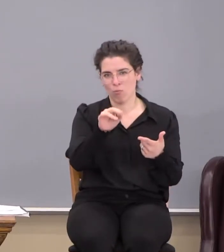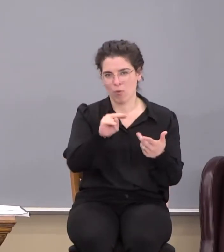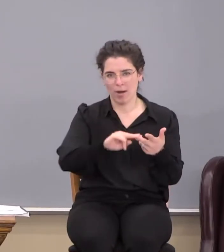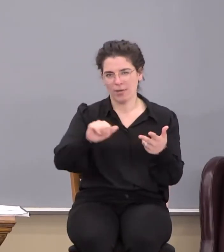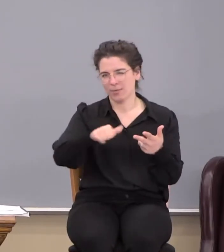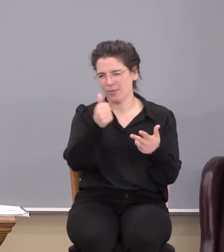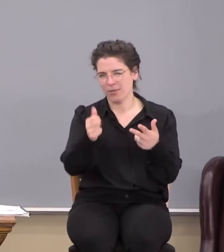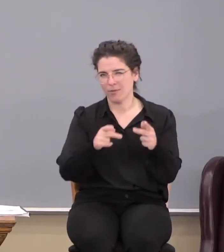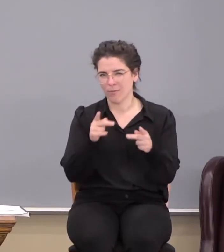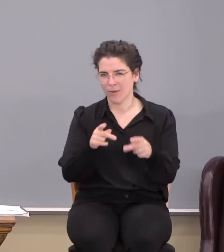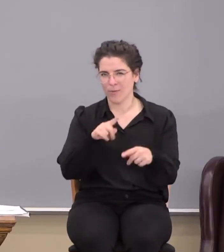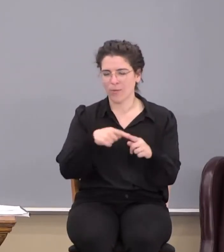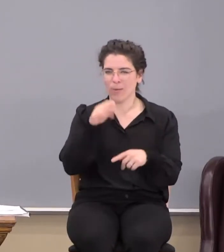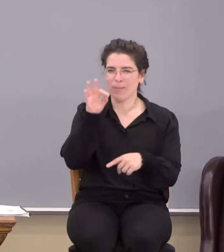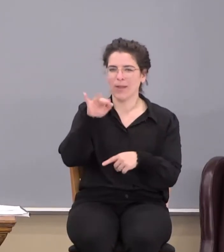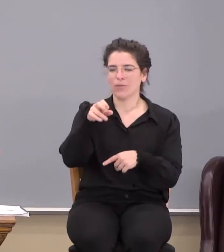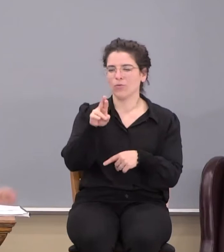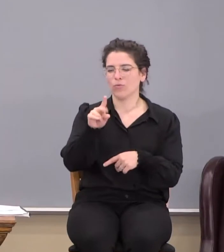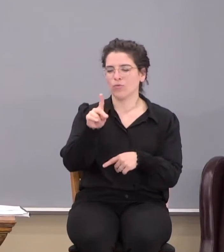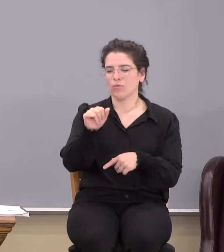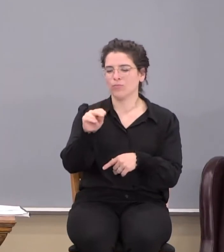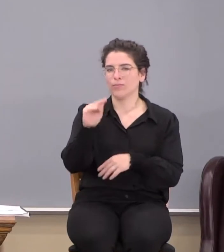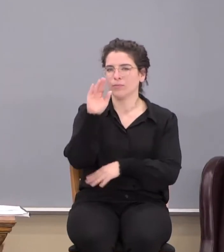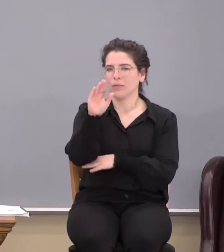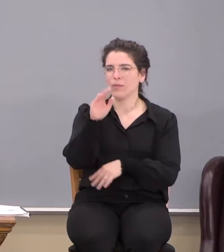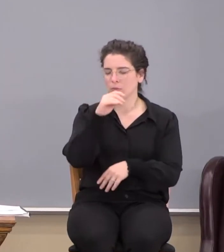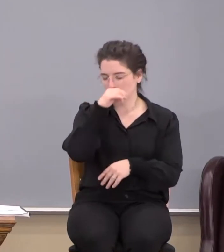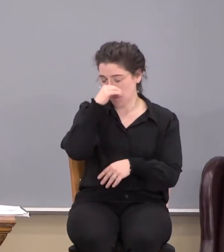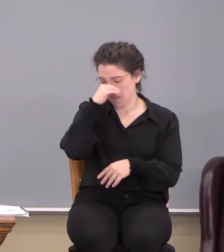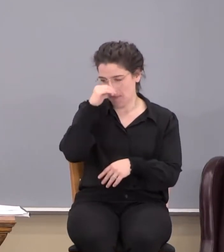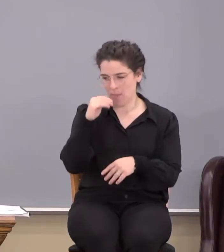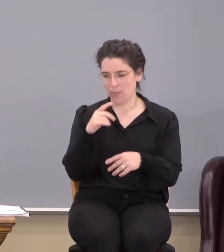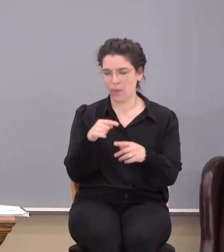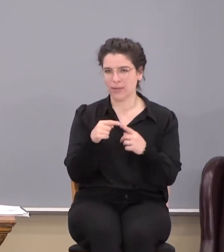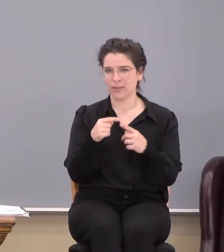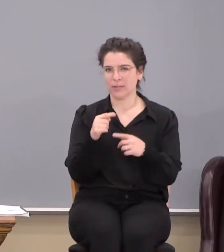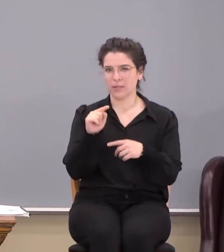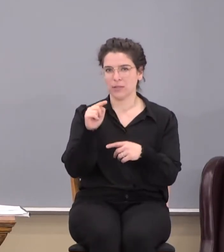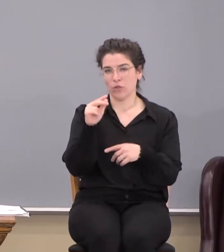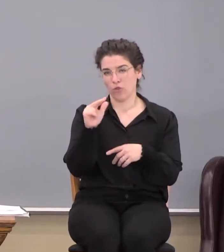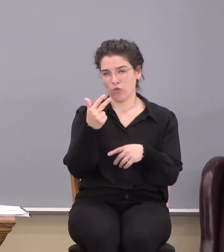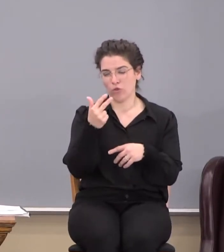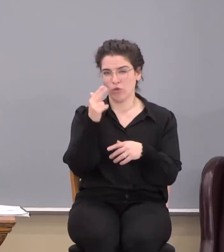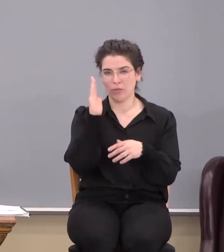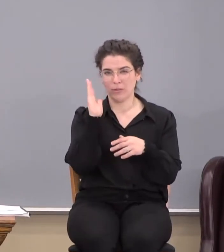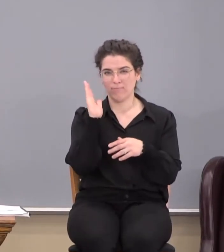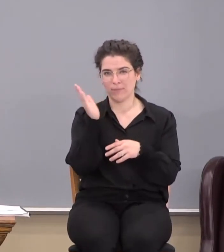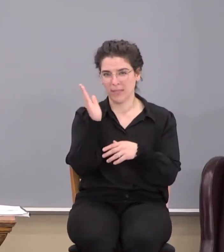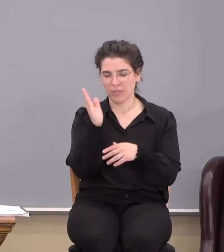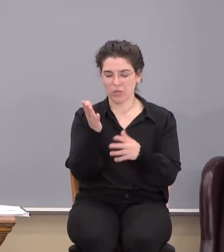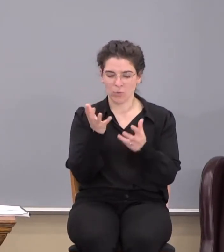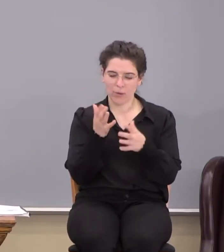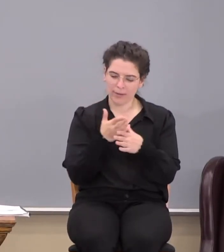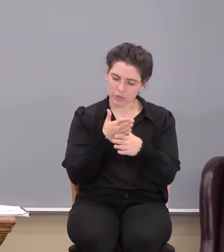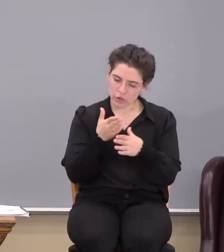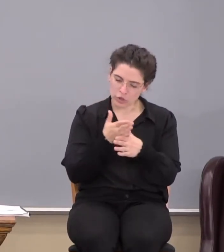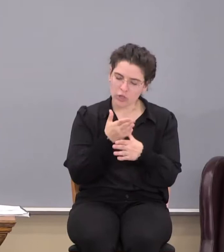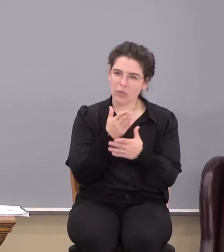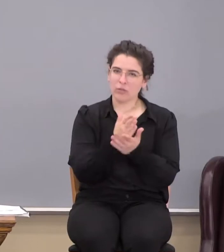And when Pastor Jordan, this afternoon, was the third session, he said he just wanted to share some